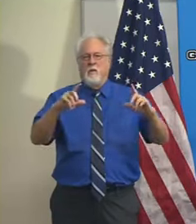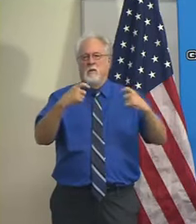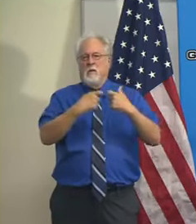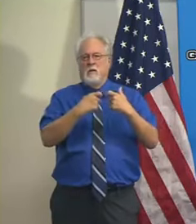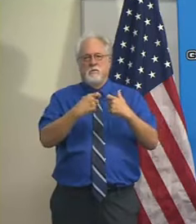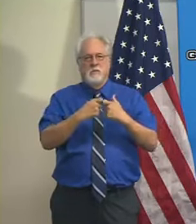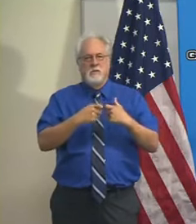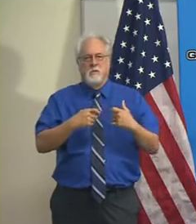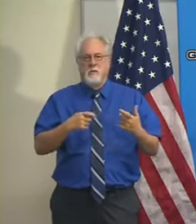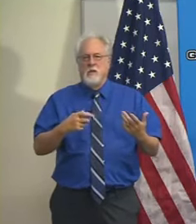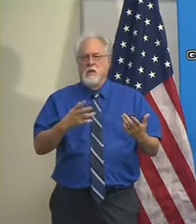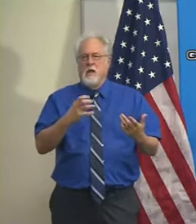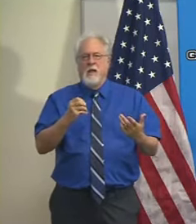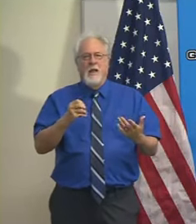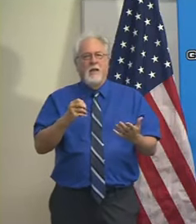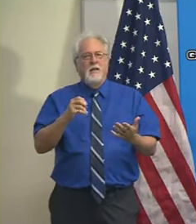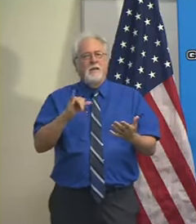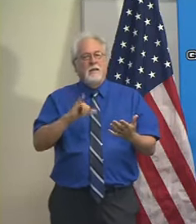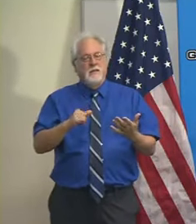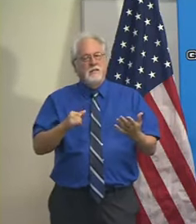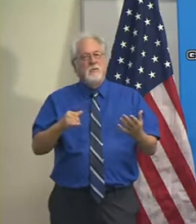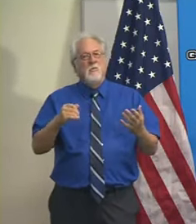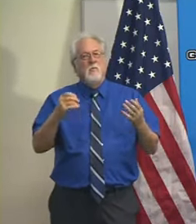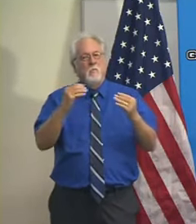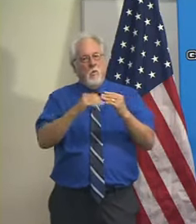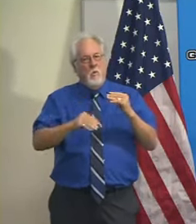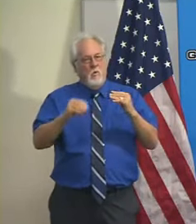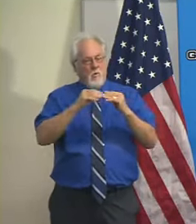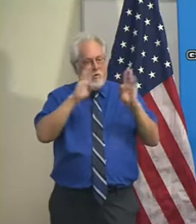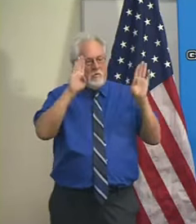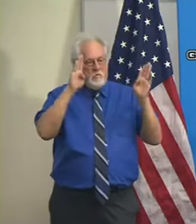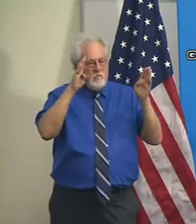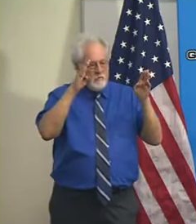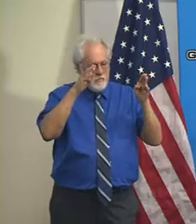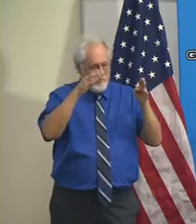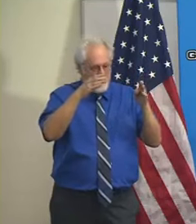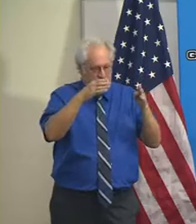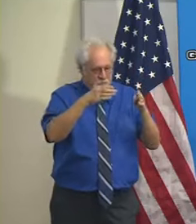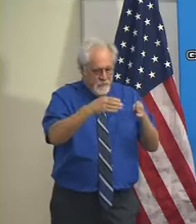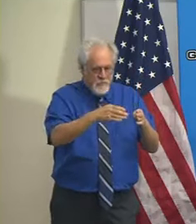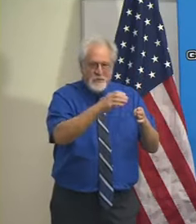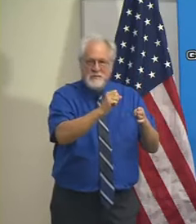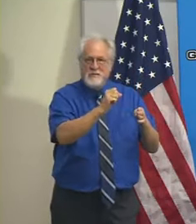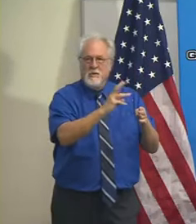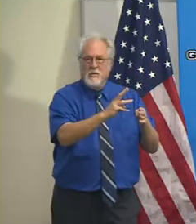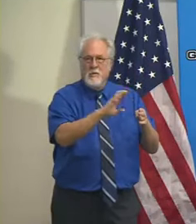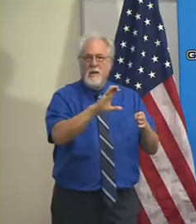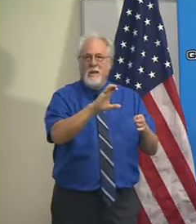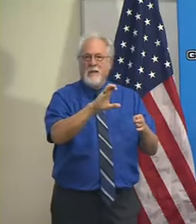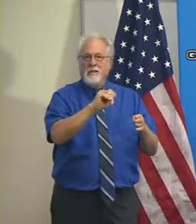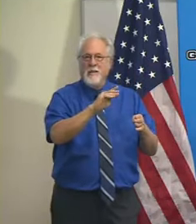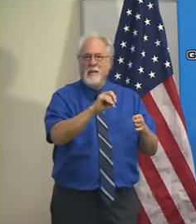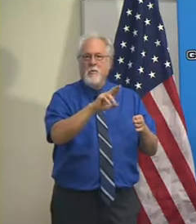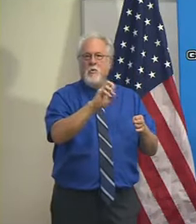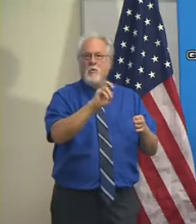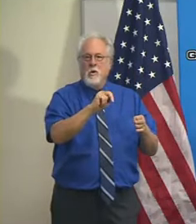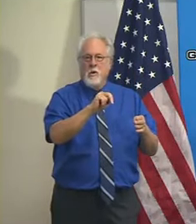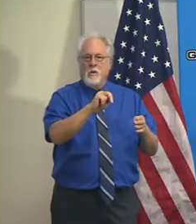electricity. And this is getting more and more focused in that most southwestern portion of our state, Cameron Parish,